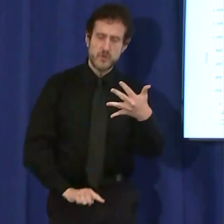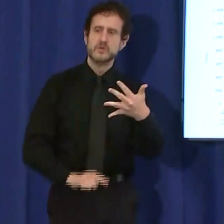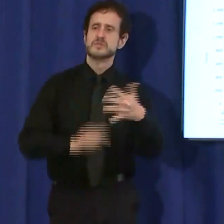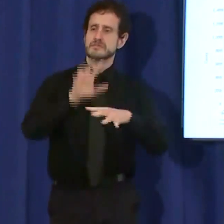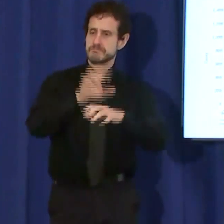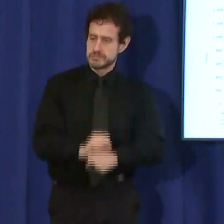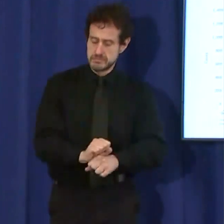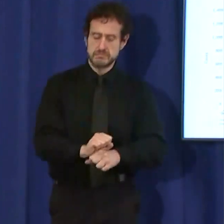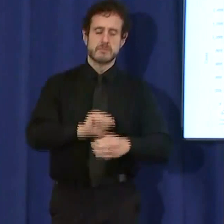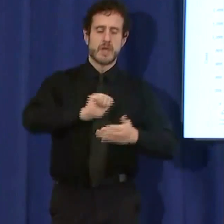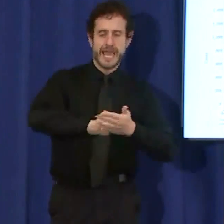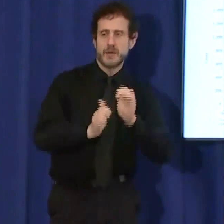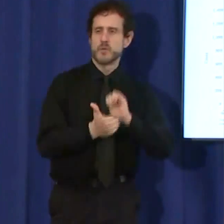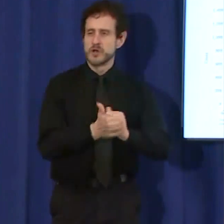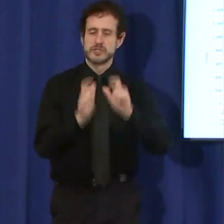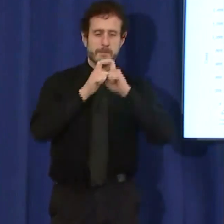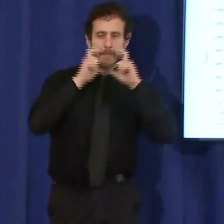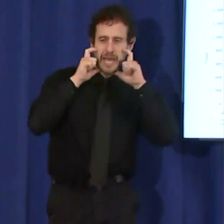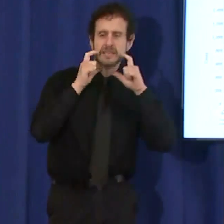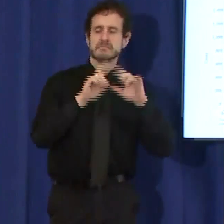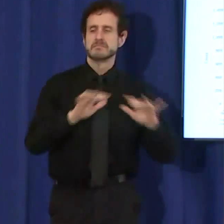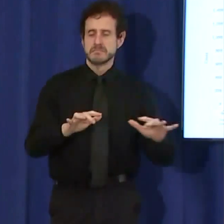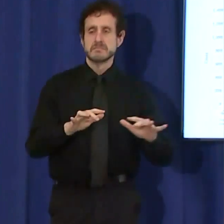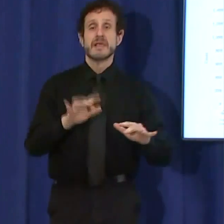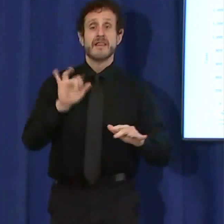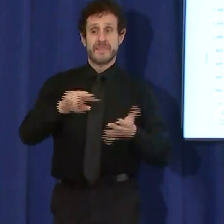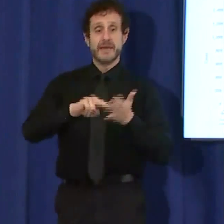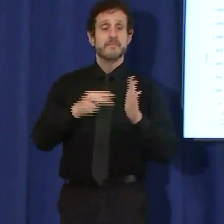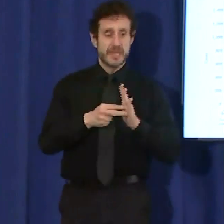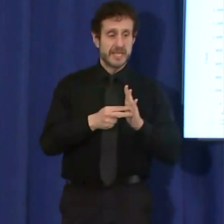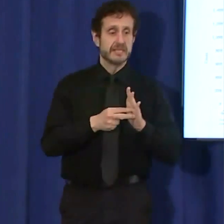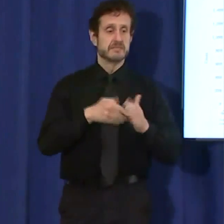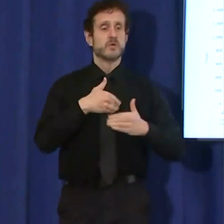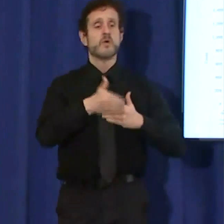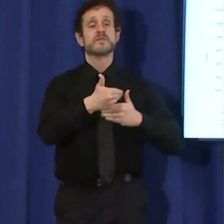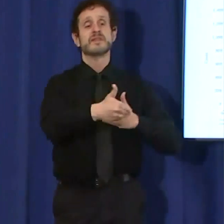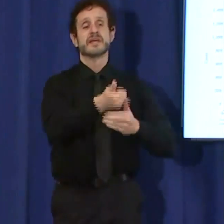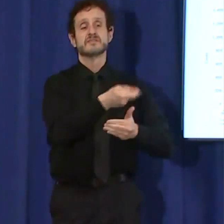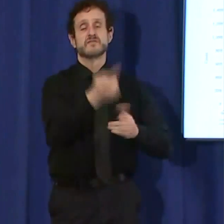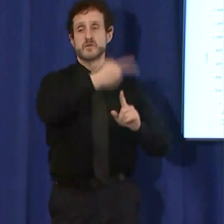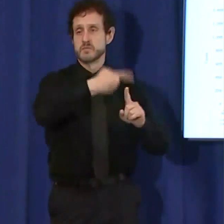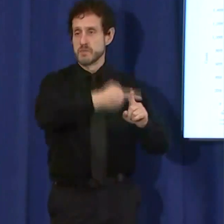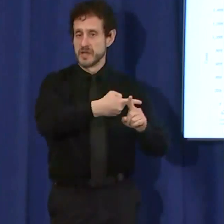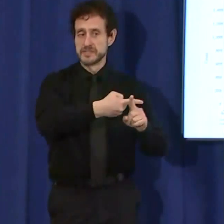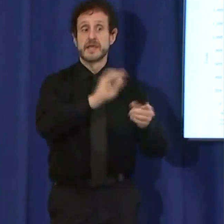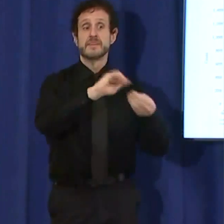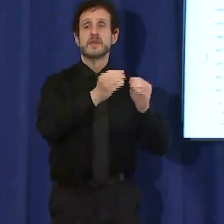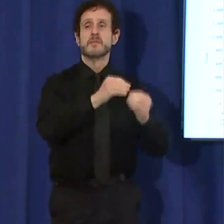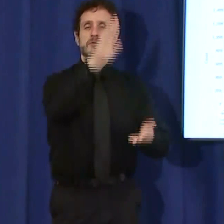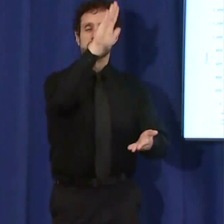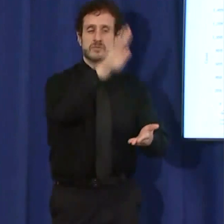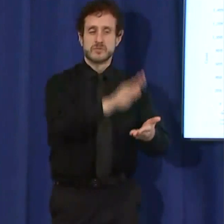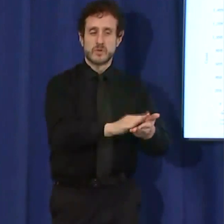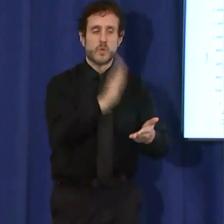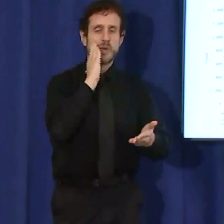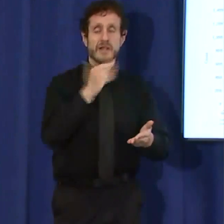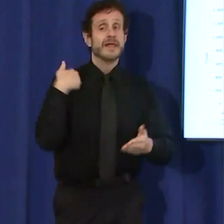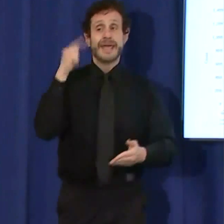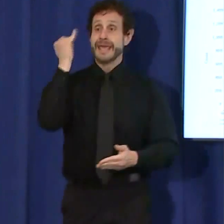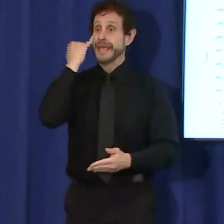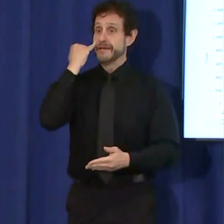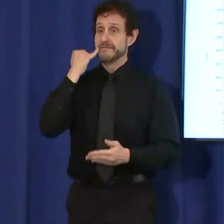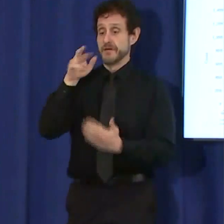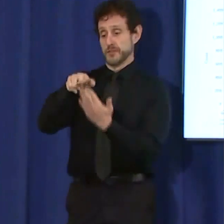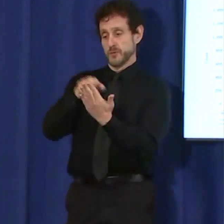difference between continuing to see a decrease over the next few months or potentially getting to a place where we